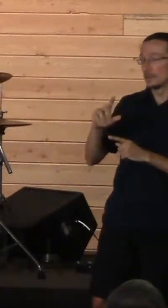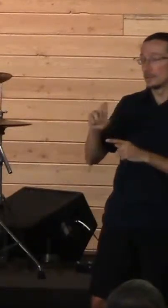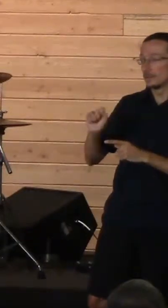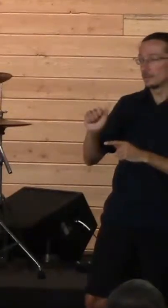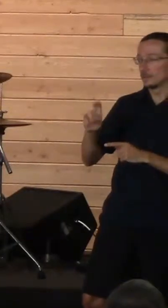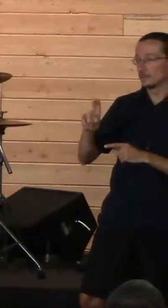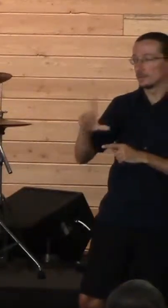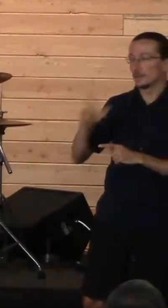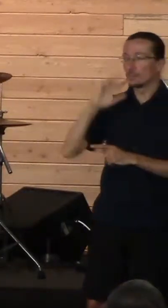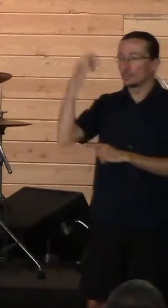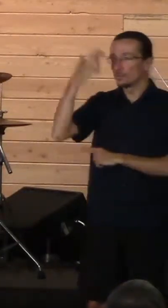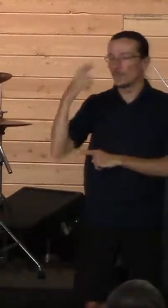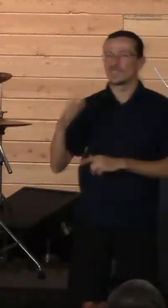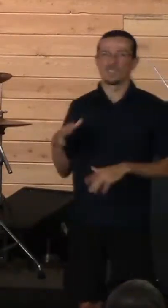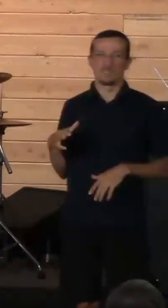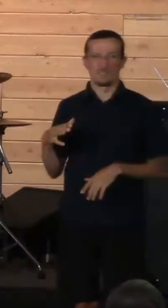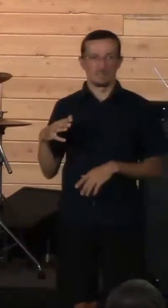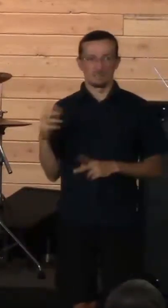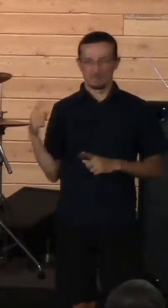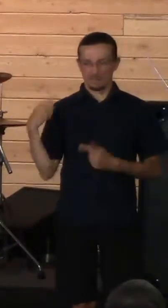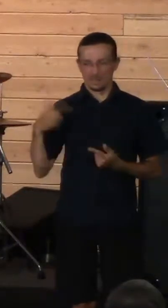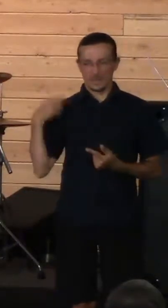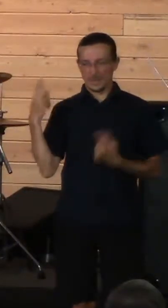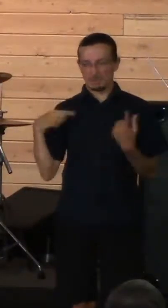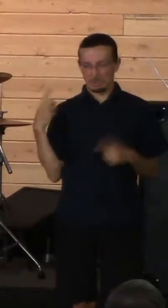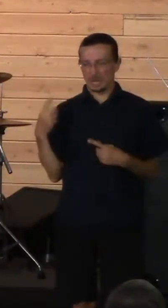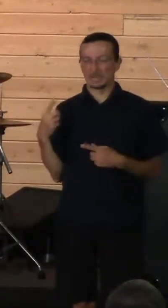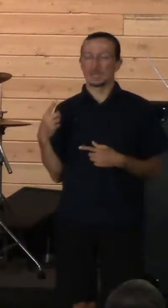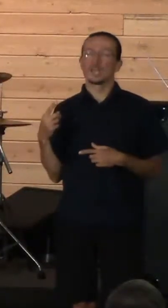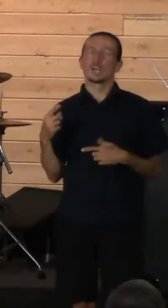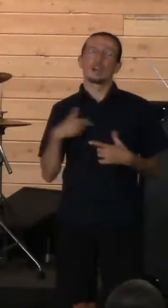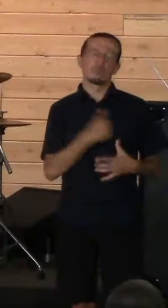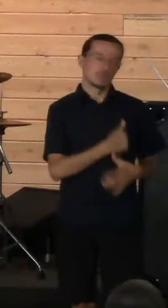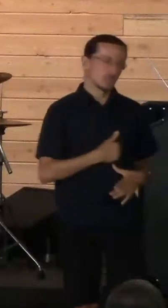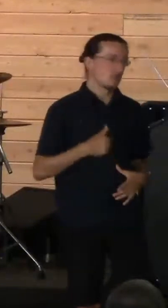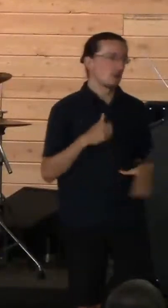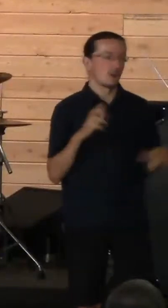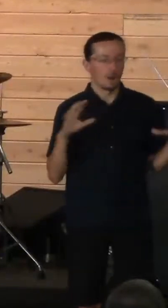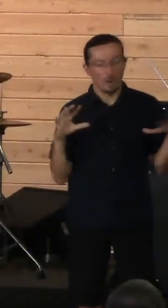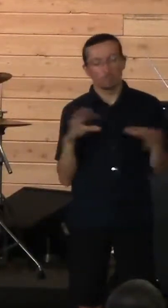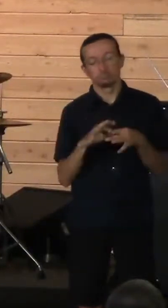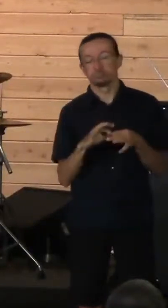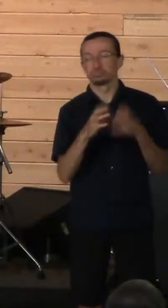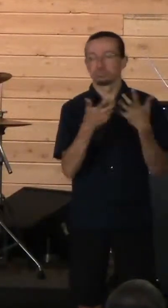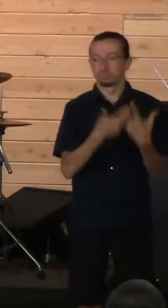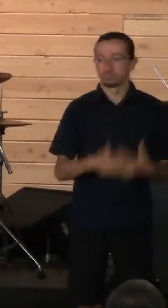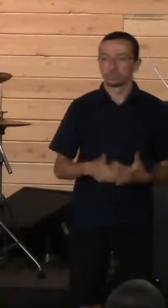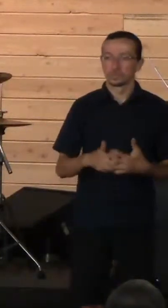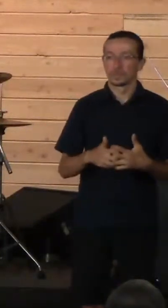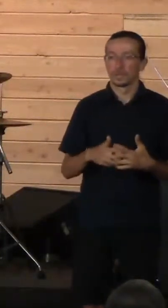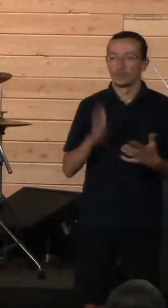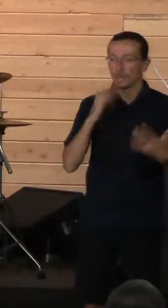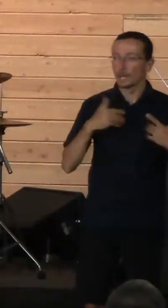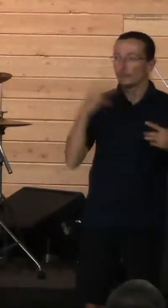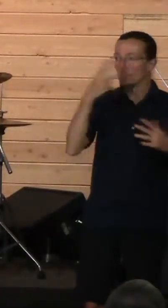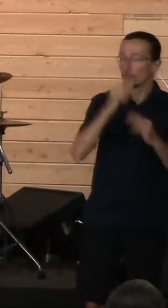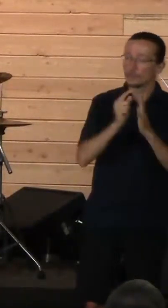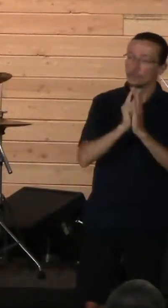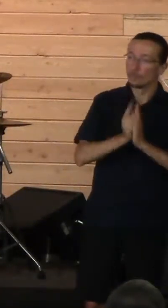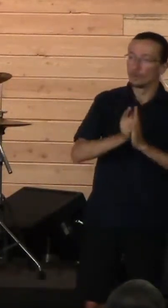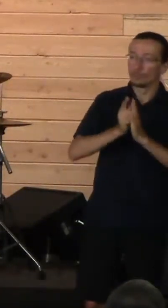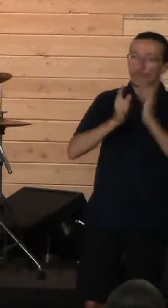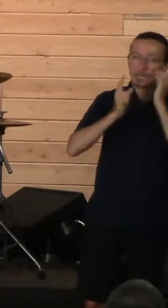apologize and that they would have reconciliation and that then, you know, he would have this beautiful moment to pass